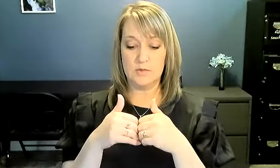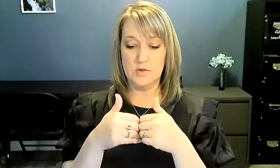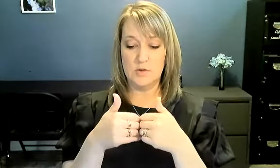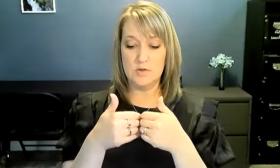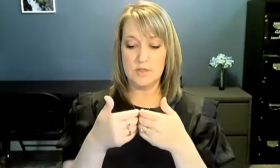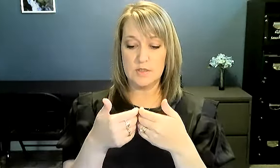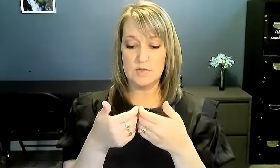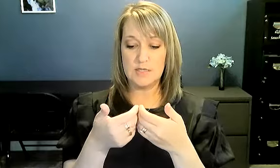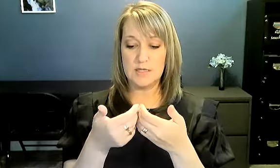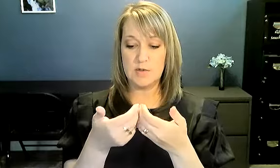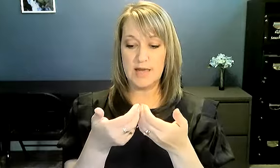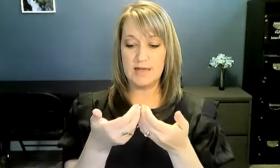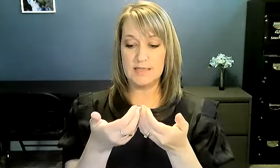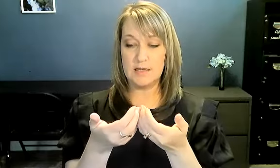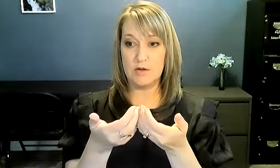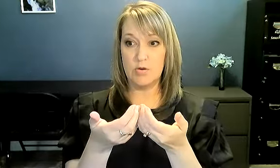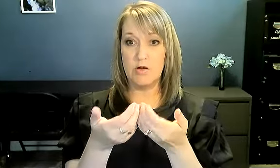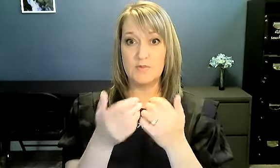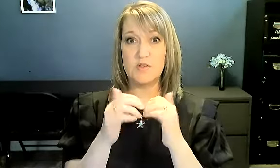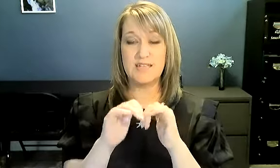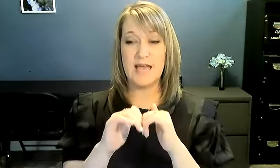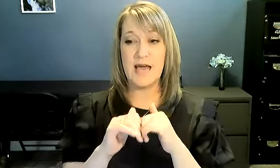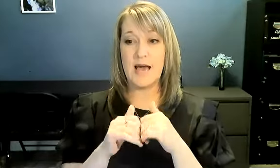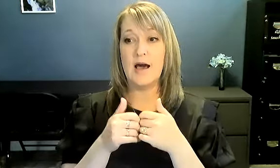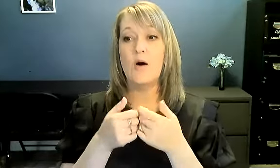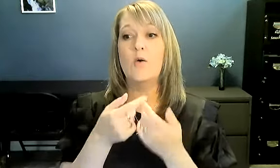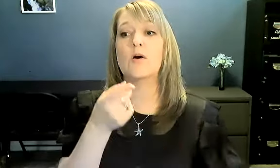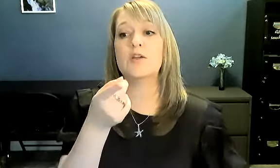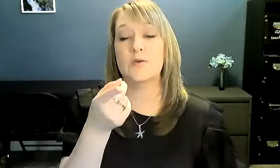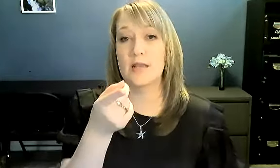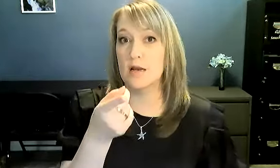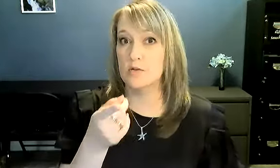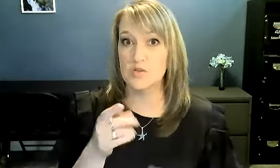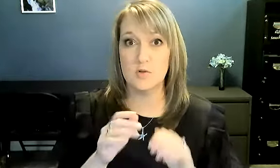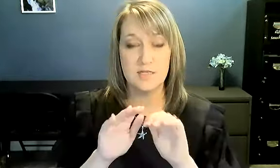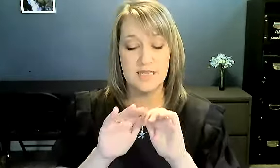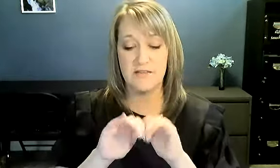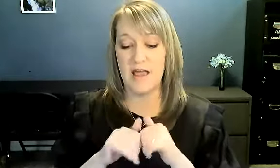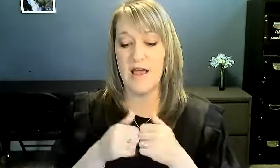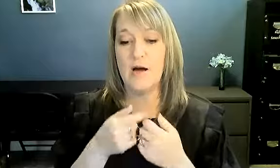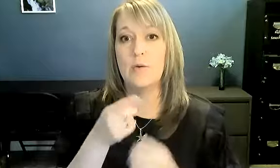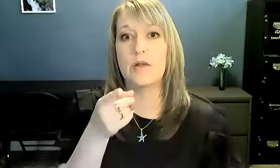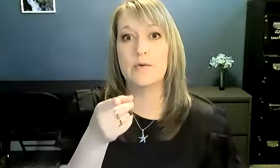rolls, you see, you end up seeing your palms. So that's how are you? And it kind of just rolls all together. How are you?